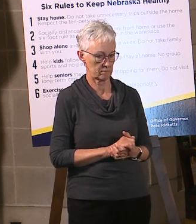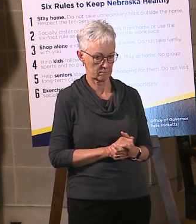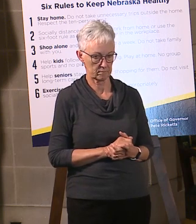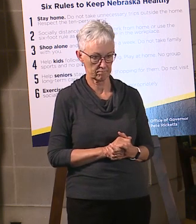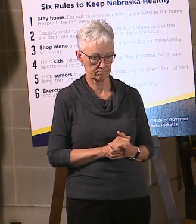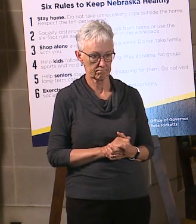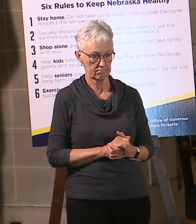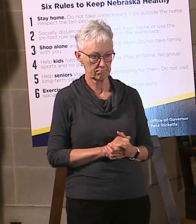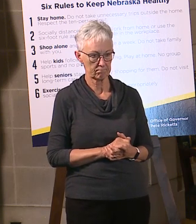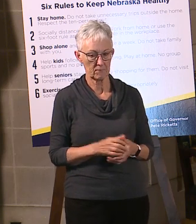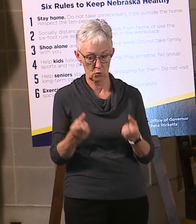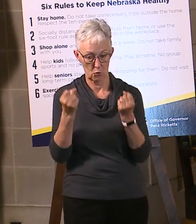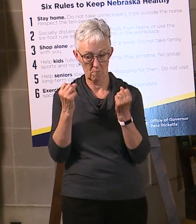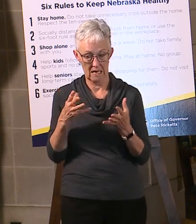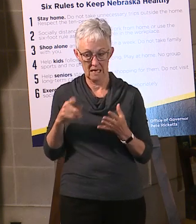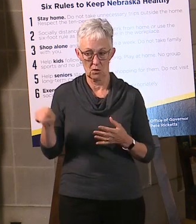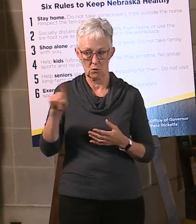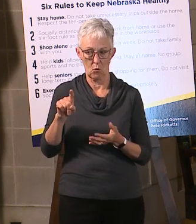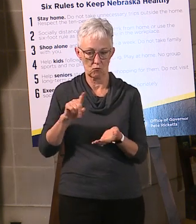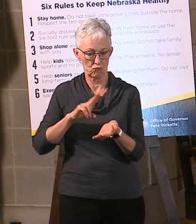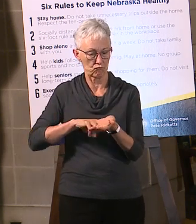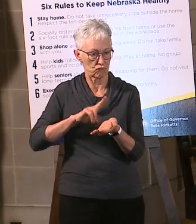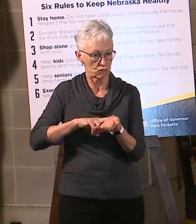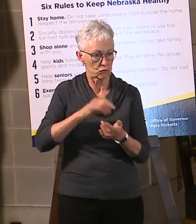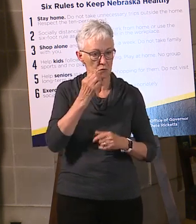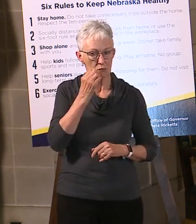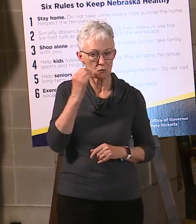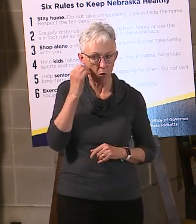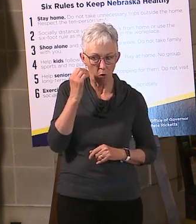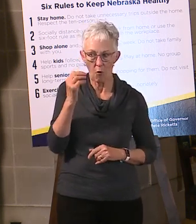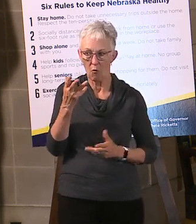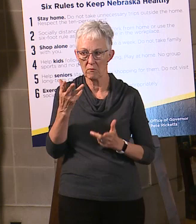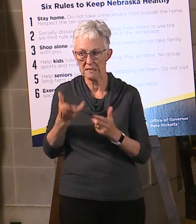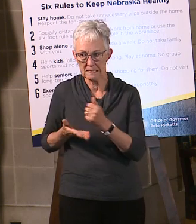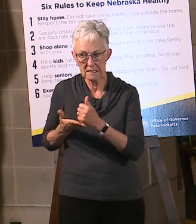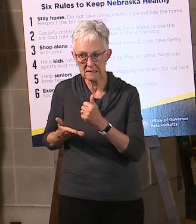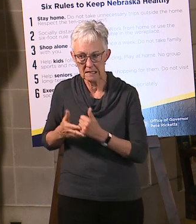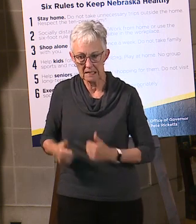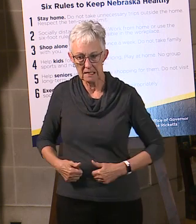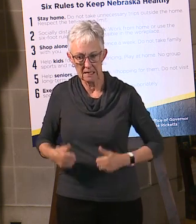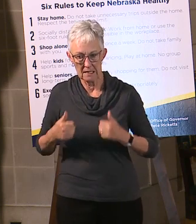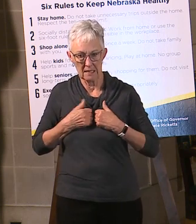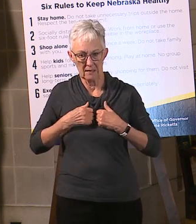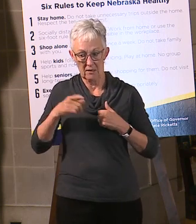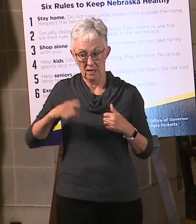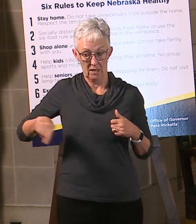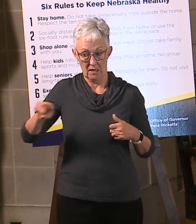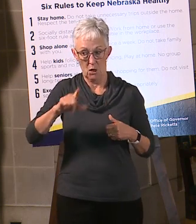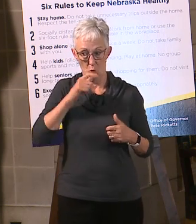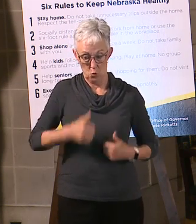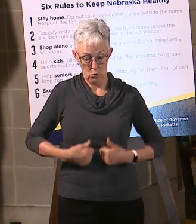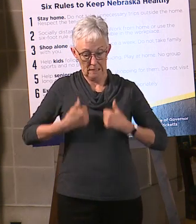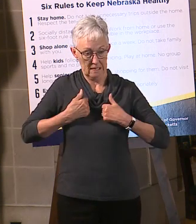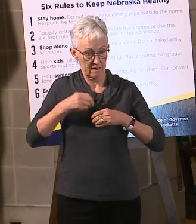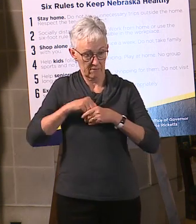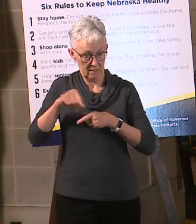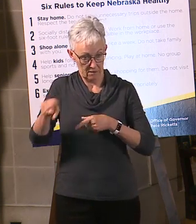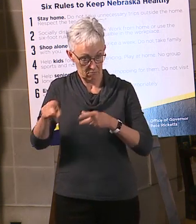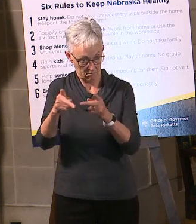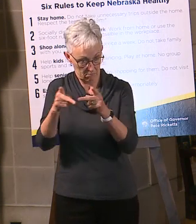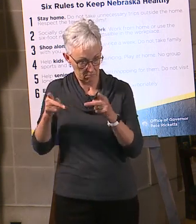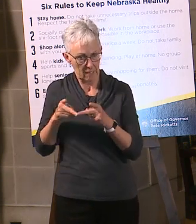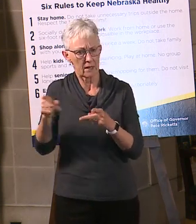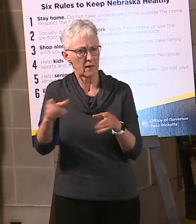their residents who are on Medicaid to sign their stimulus checks over to the facilities claiming that stimulus checks count as a resource under federal benefit